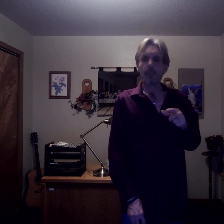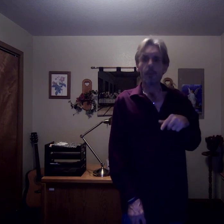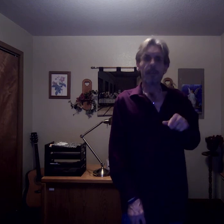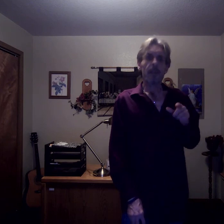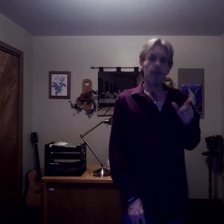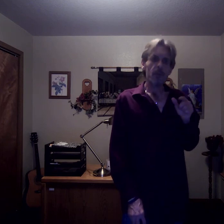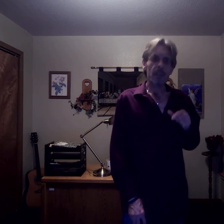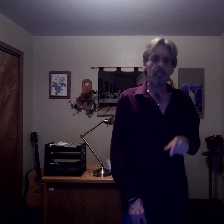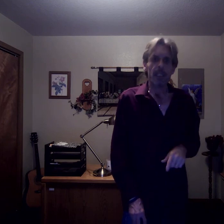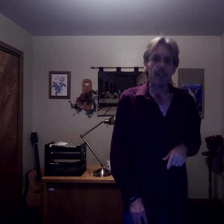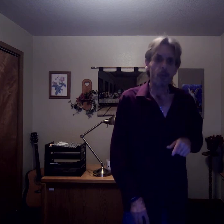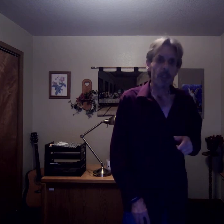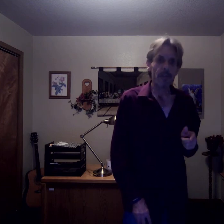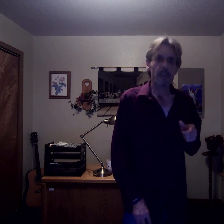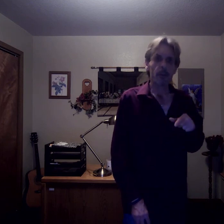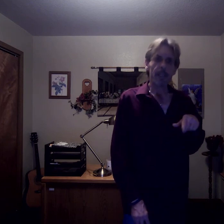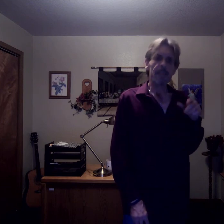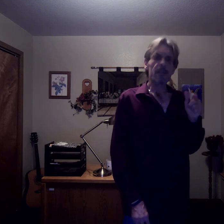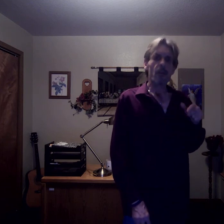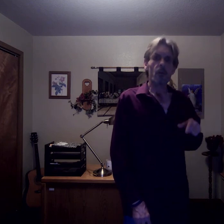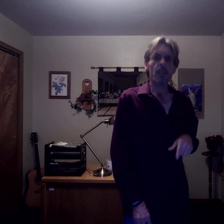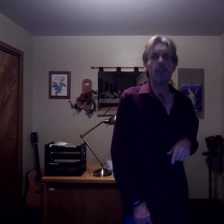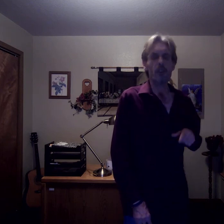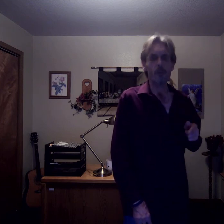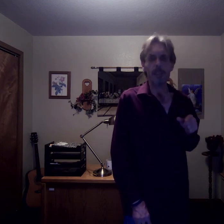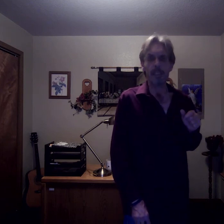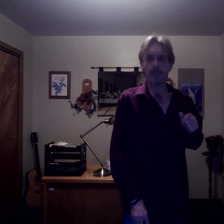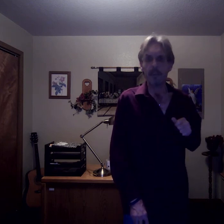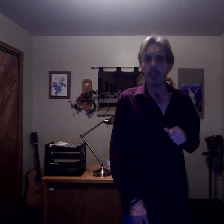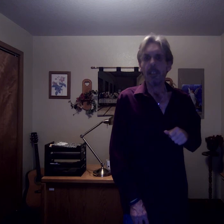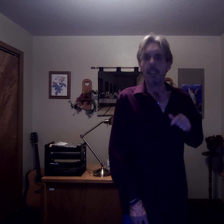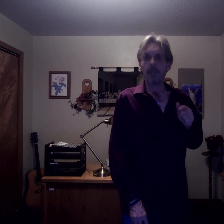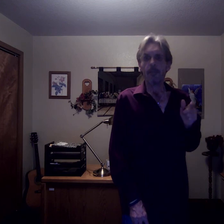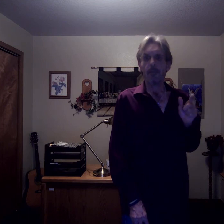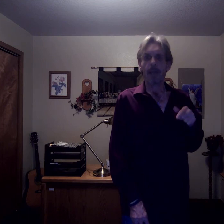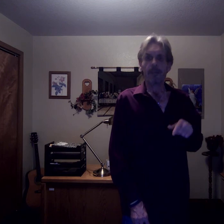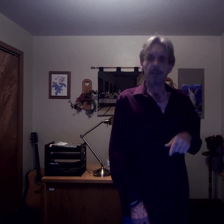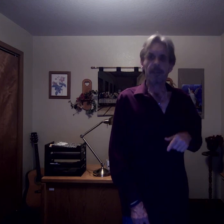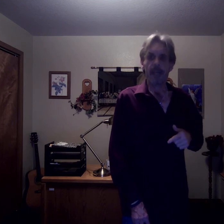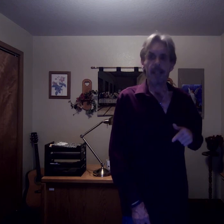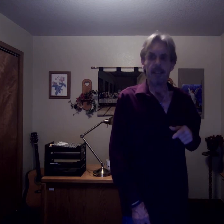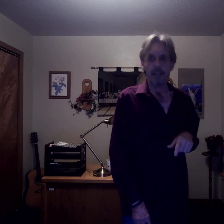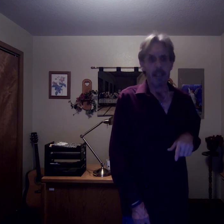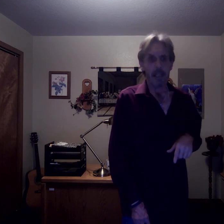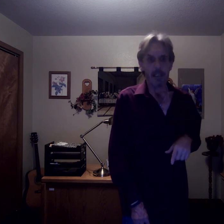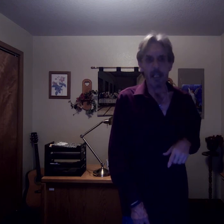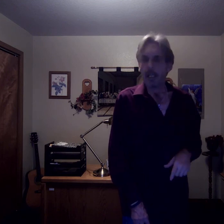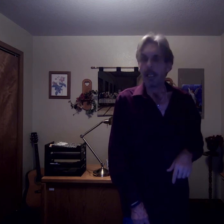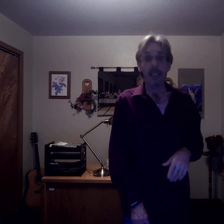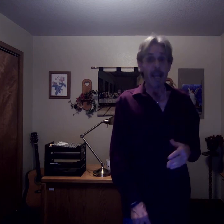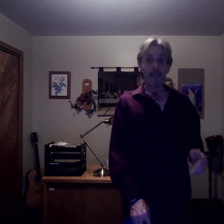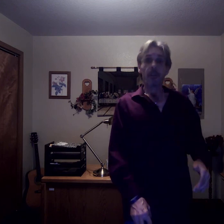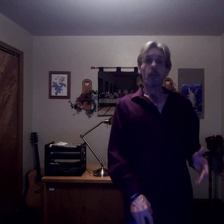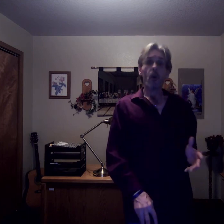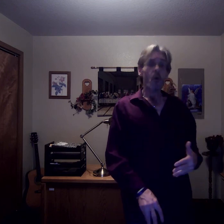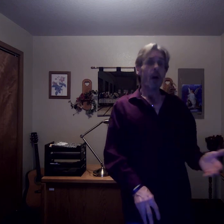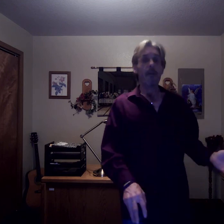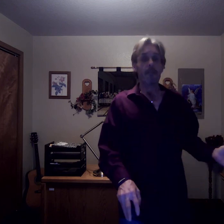you aware that music is one of the greatest known human beings in modern society today. And it has no harmful